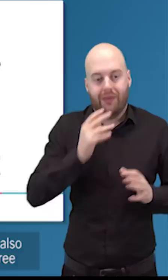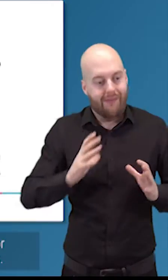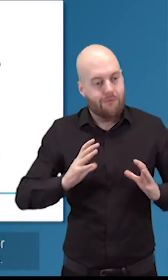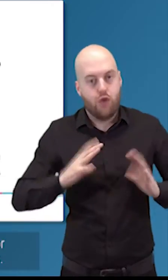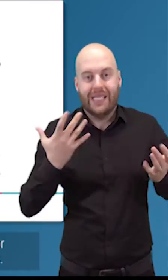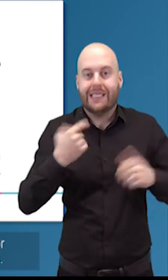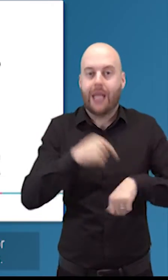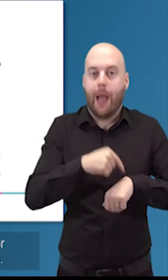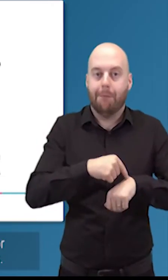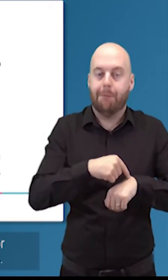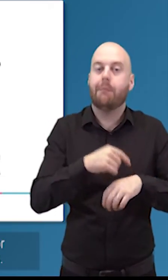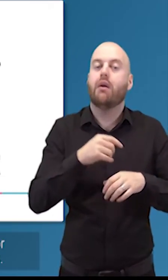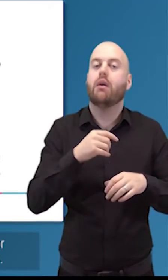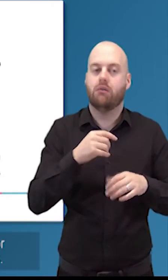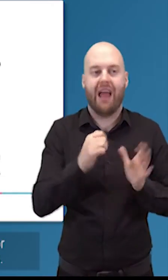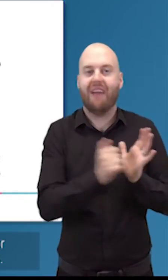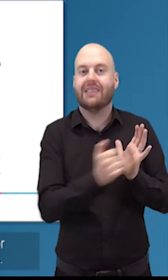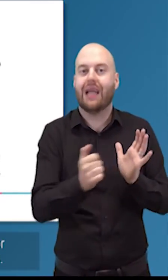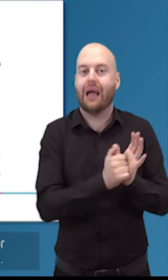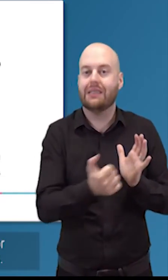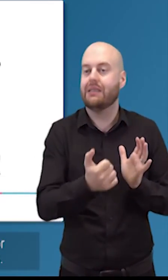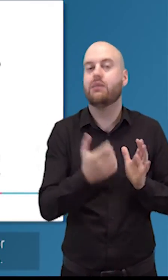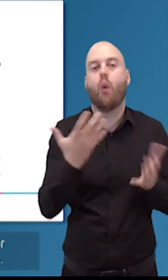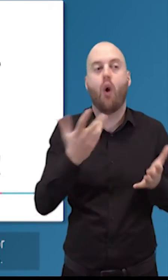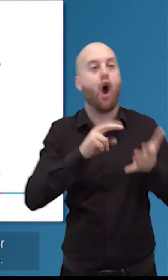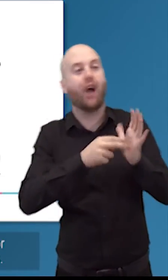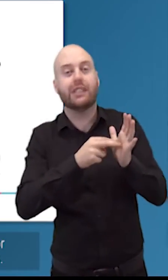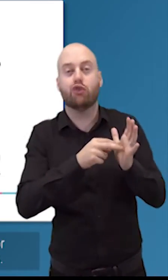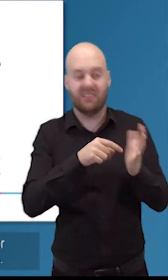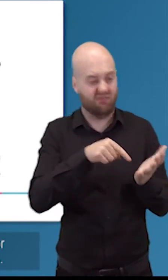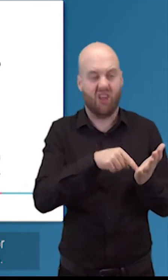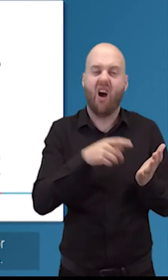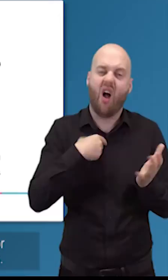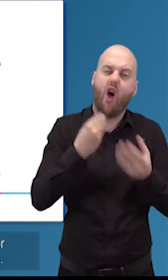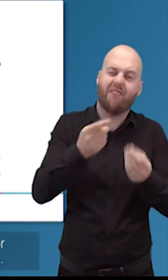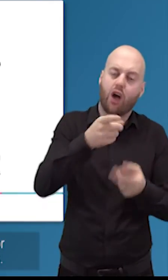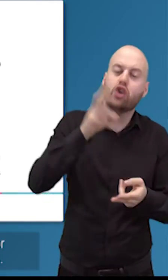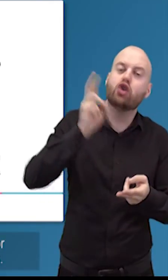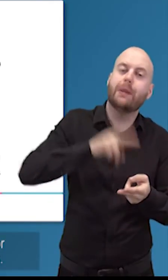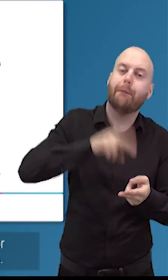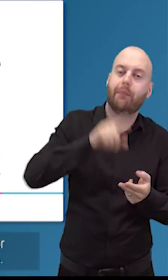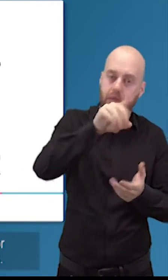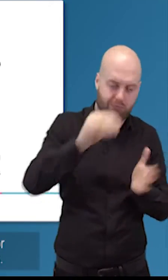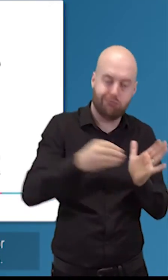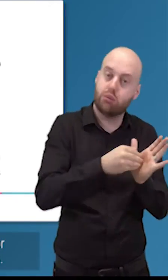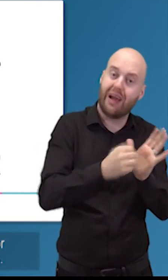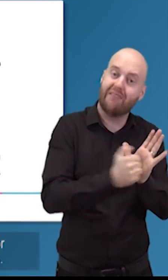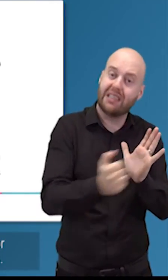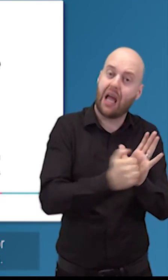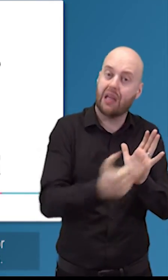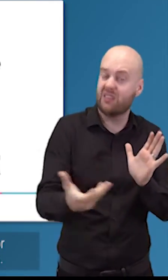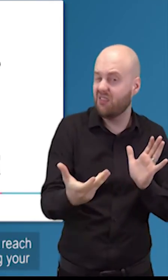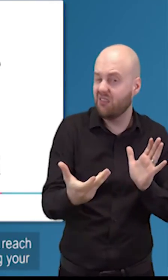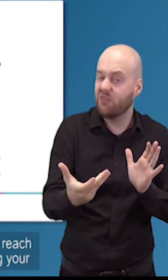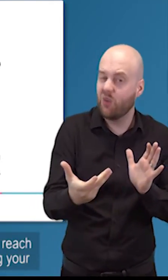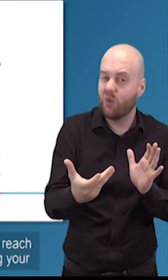free um resort free slots for advertising for charity trustees or cheap slots for advertising for charity trustees